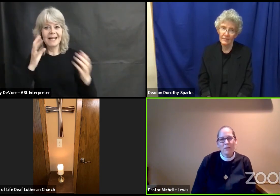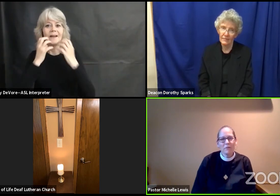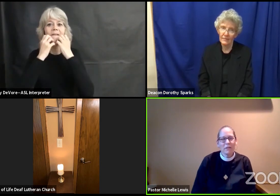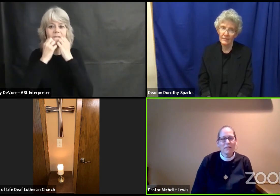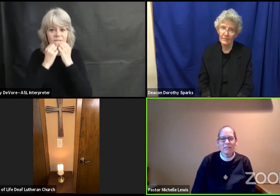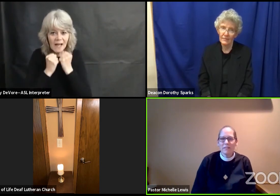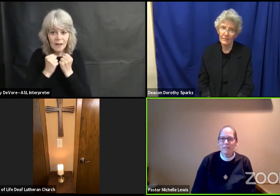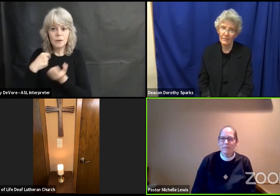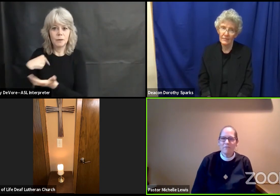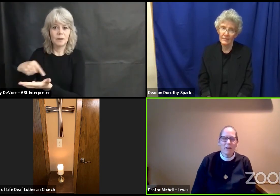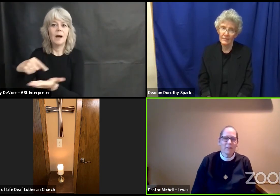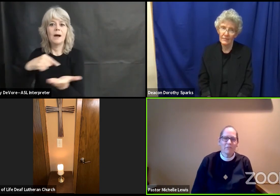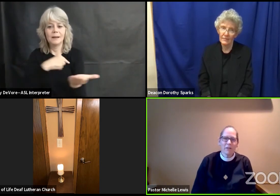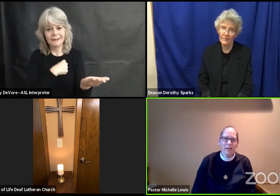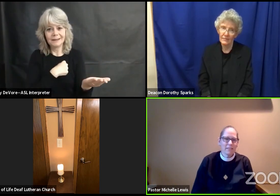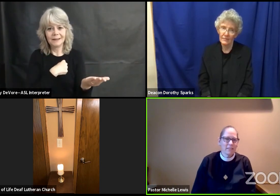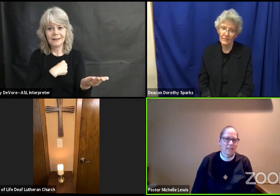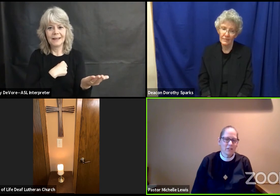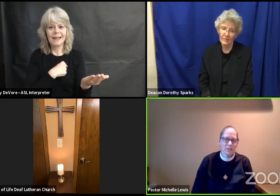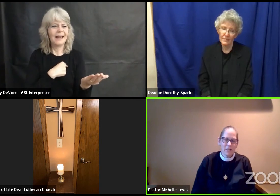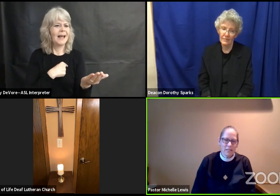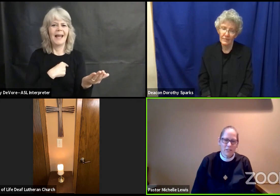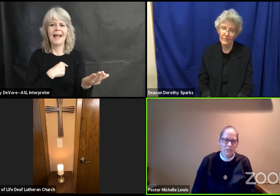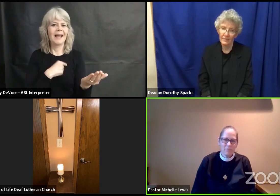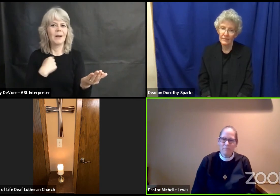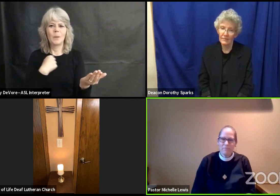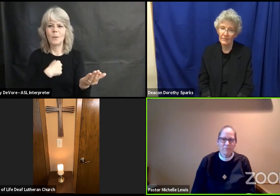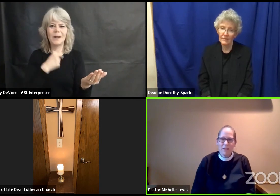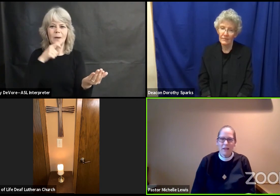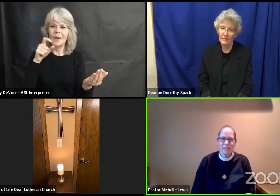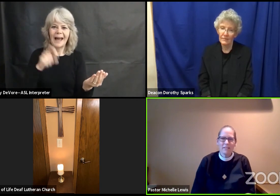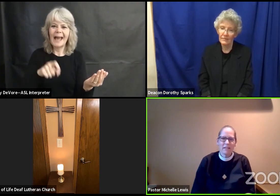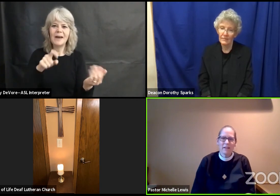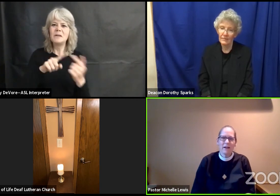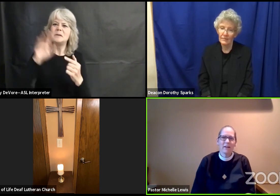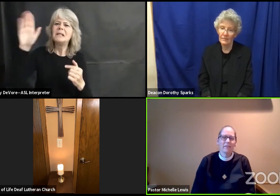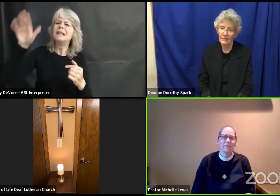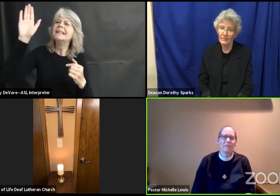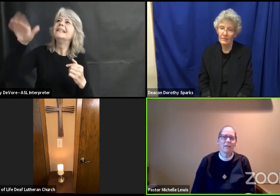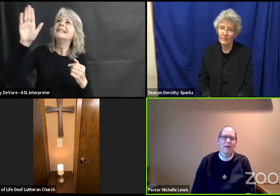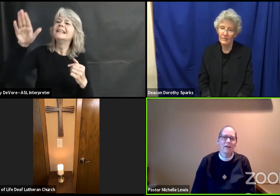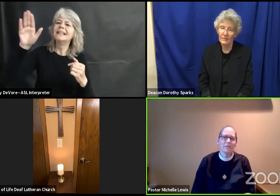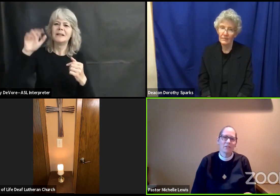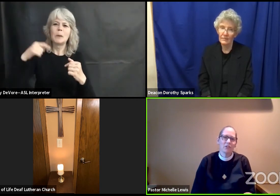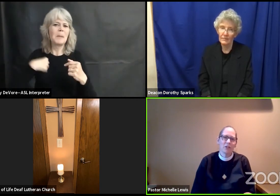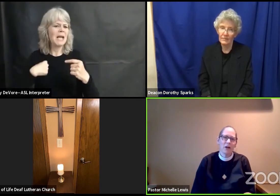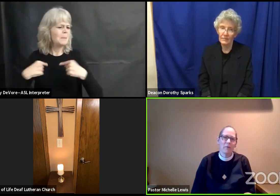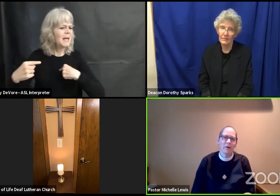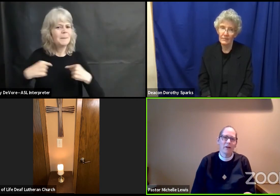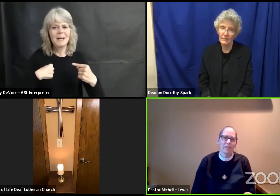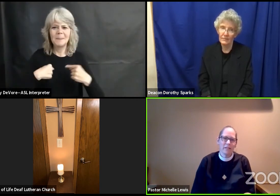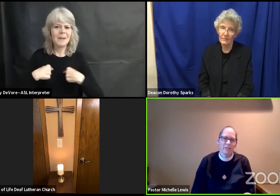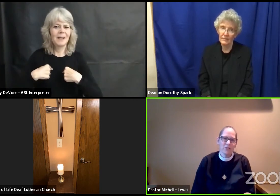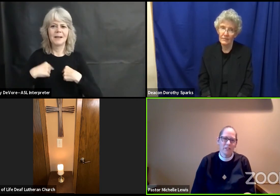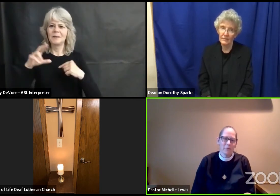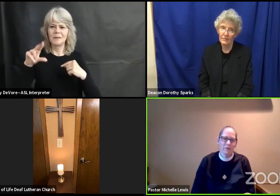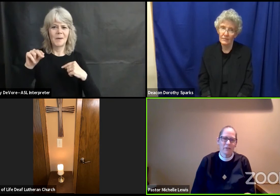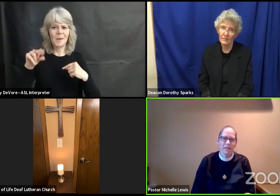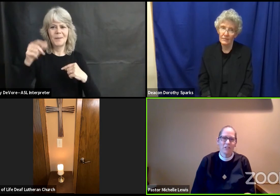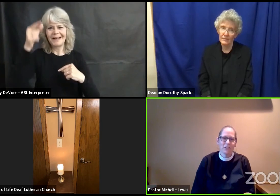don't have to fight for God's attention instead God loves to shower attention and relationship